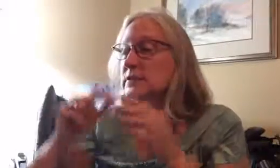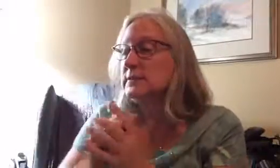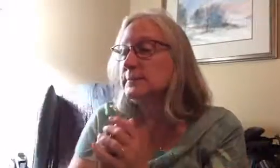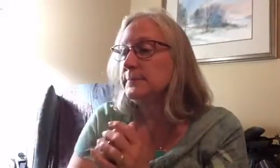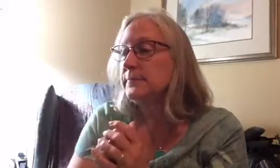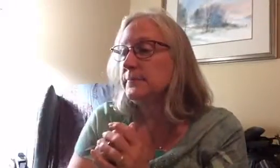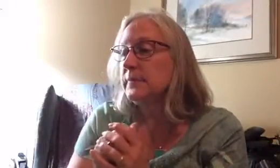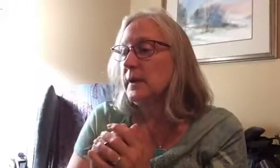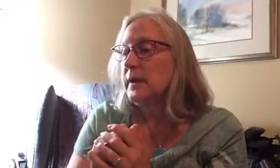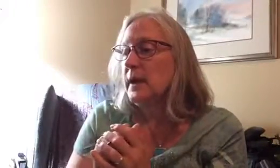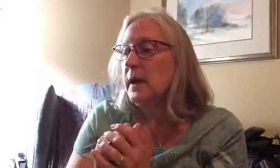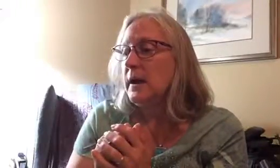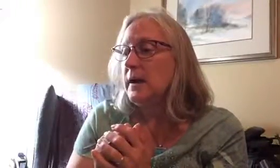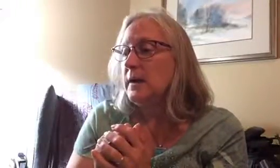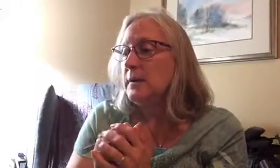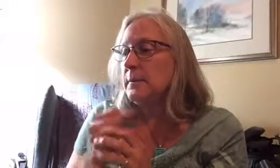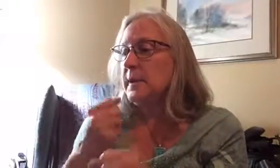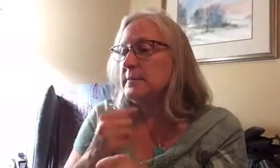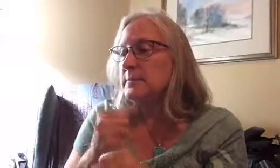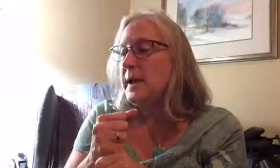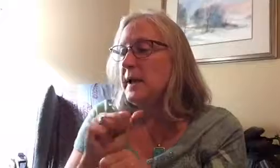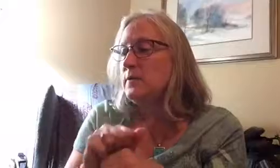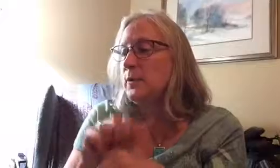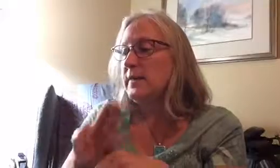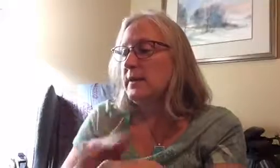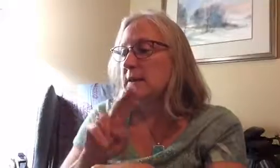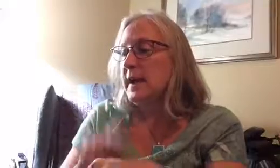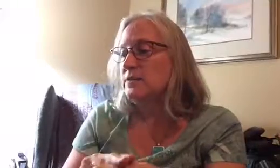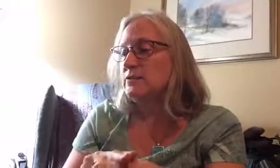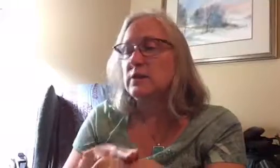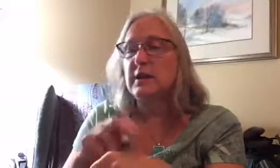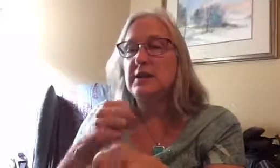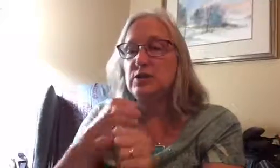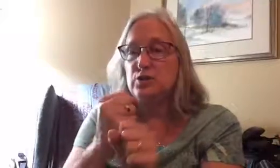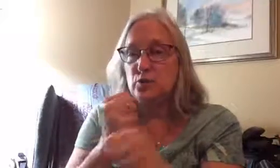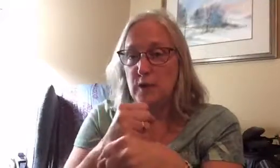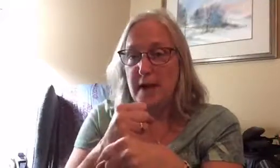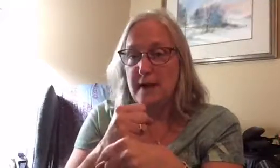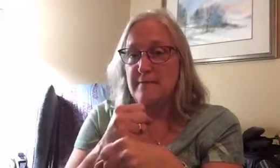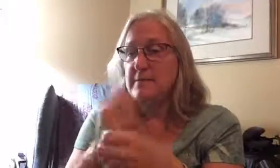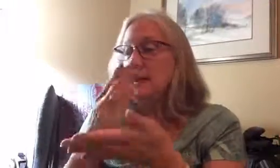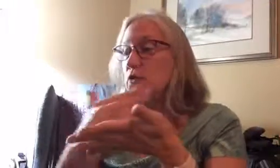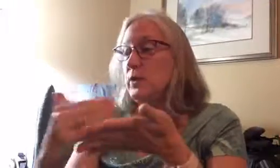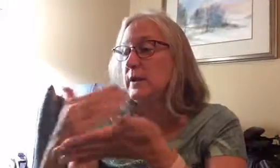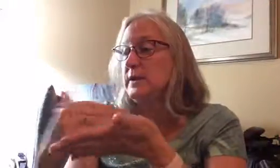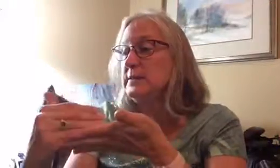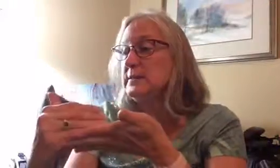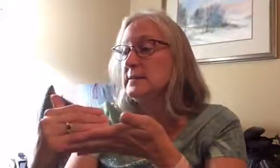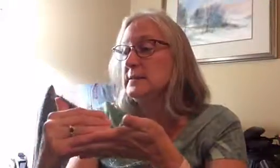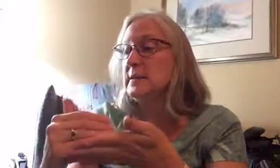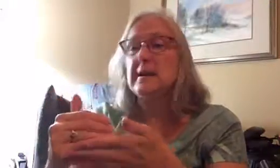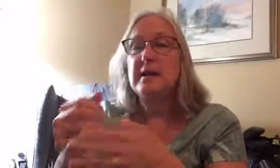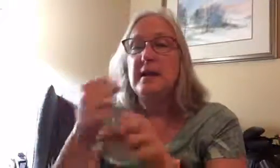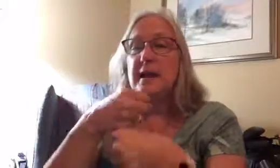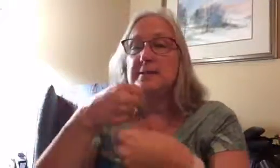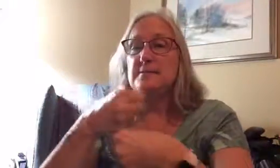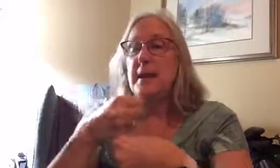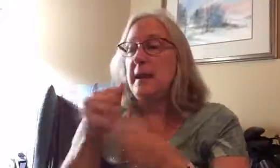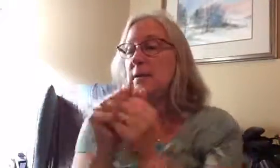it's made with a naturally derived ingredients it's made